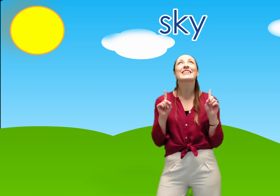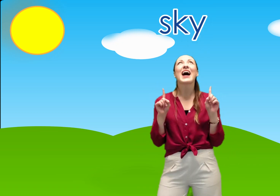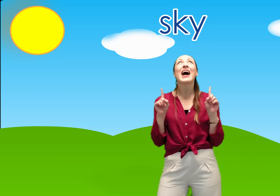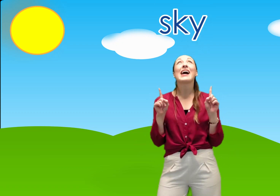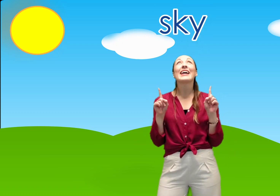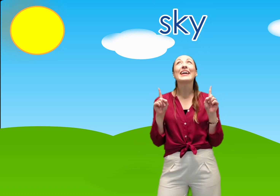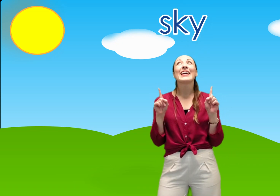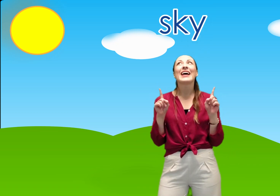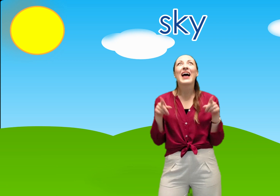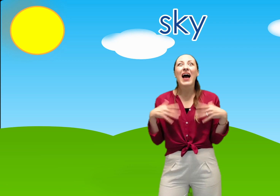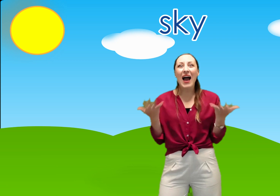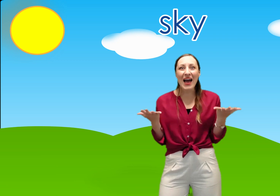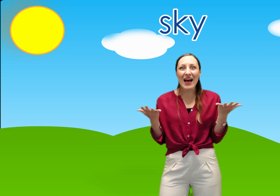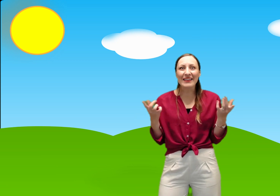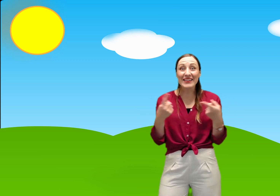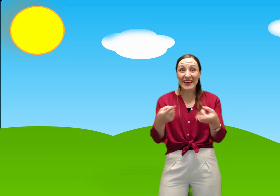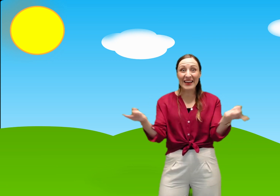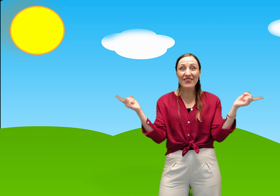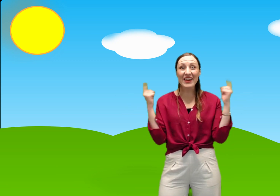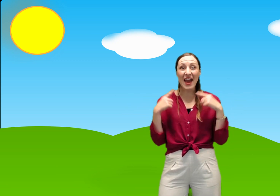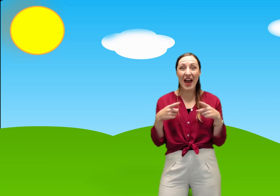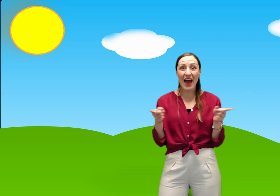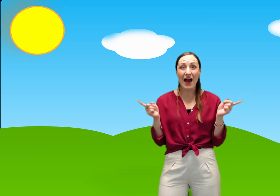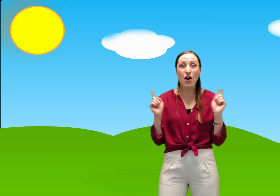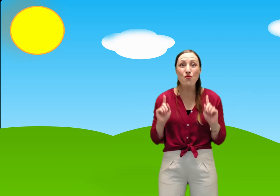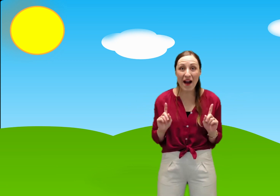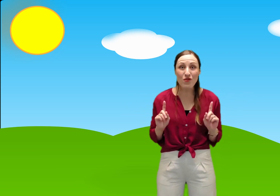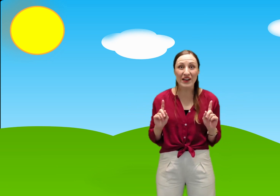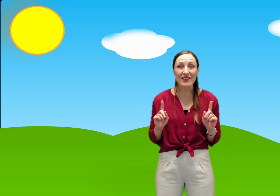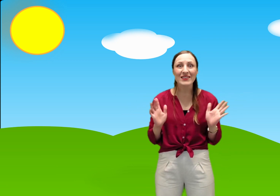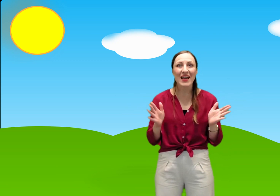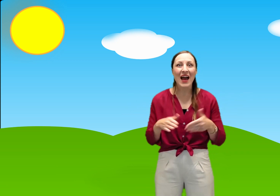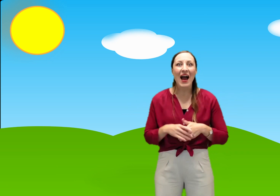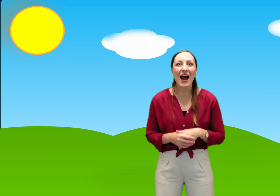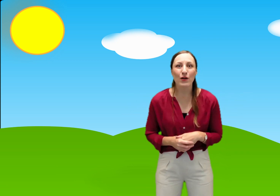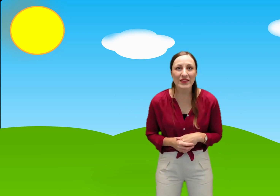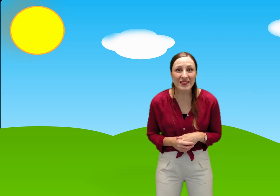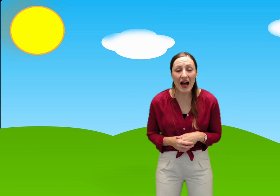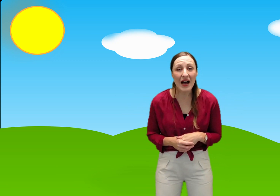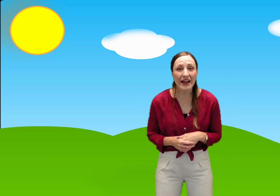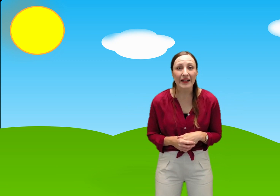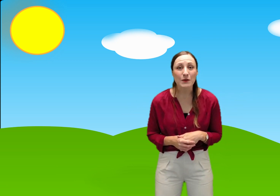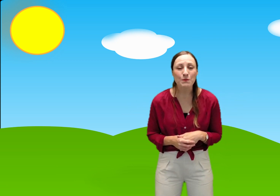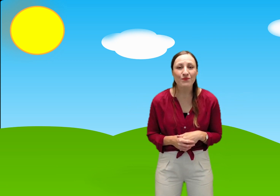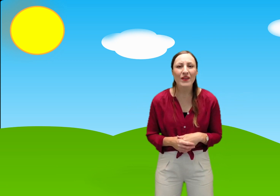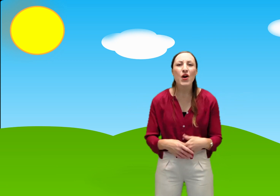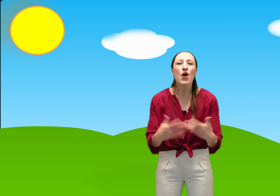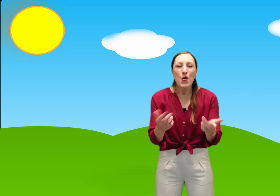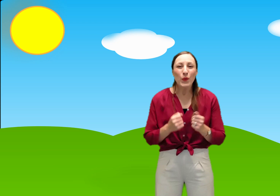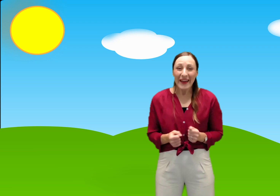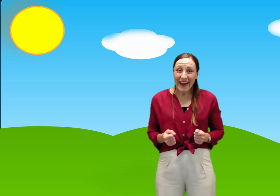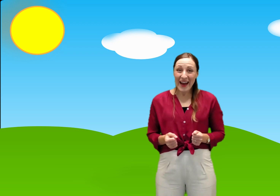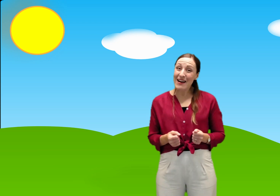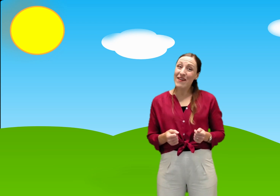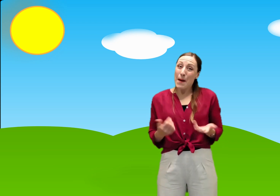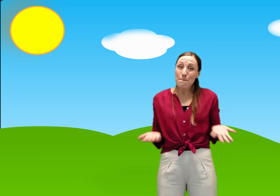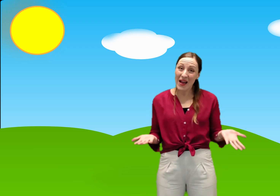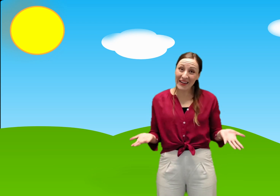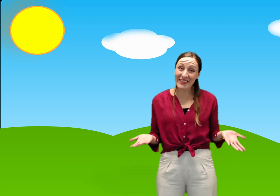sky and in the air around us outside we can have many